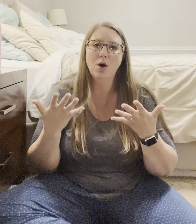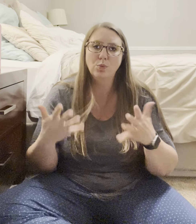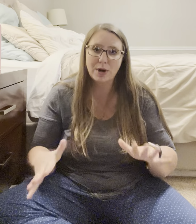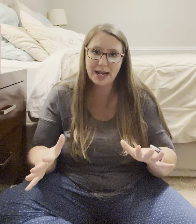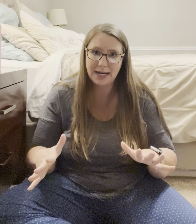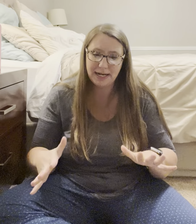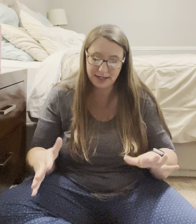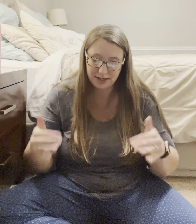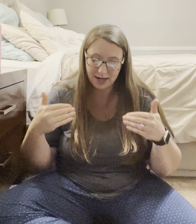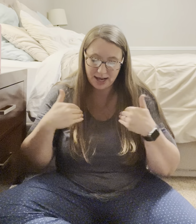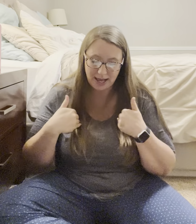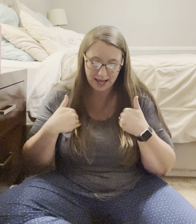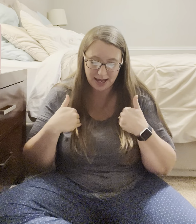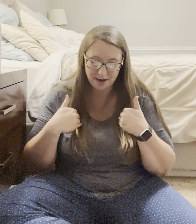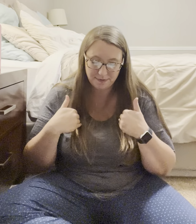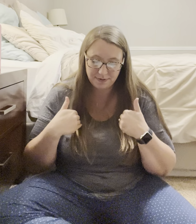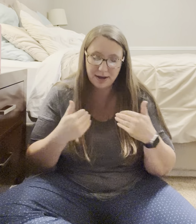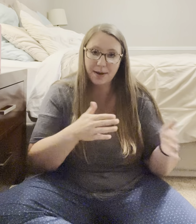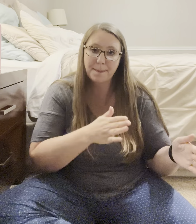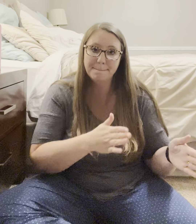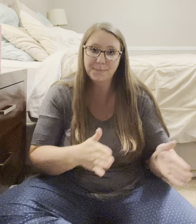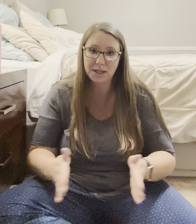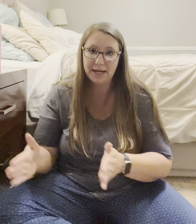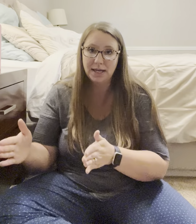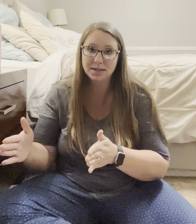Already. Have. Plans.